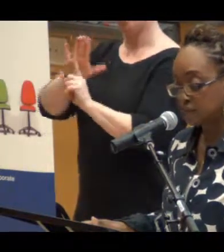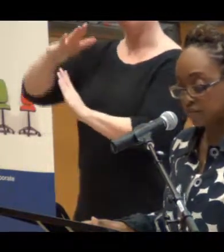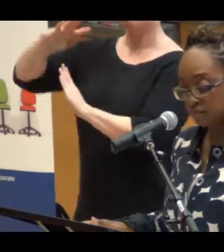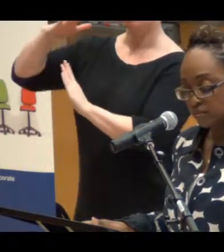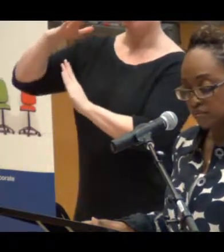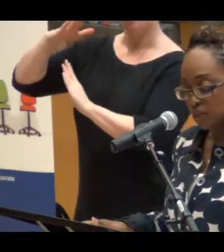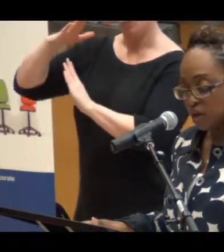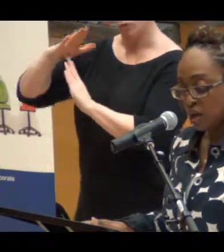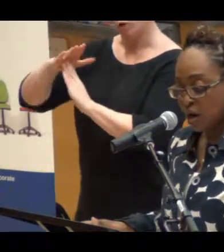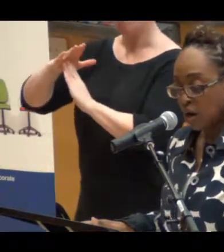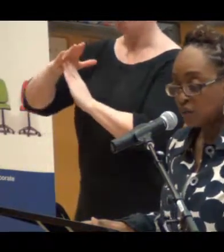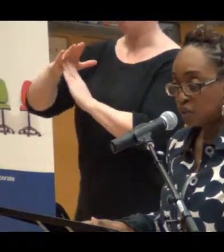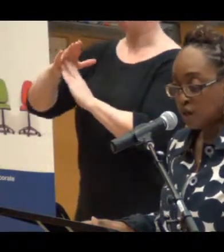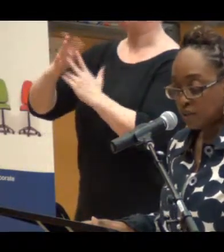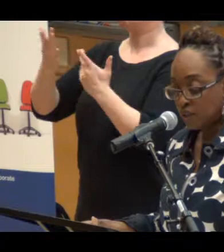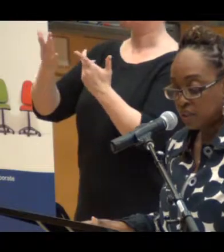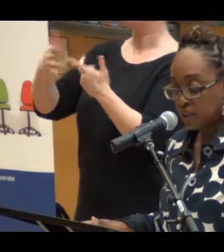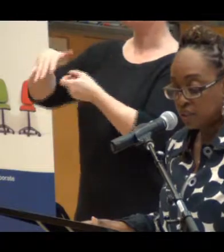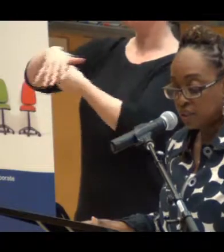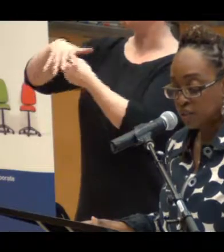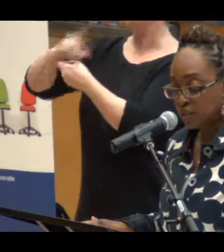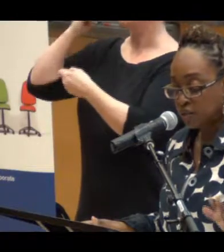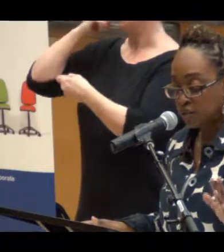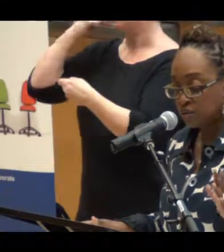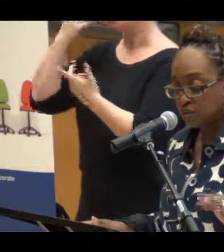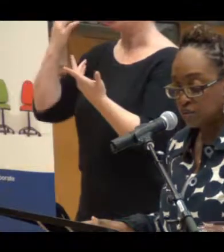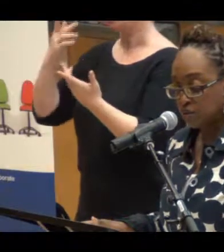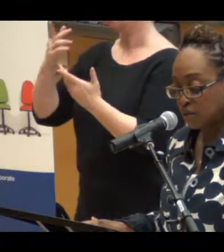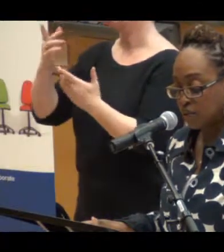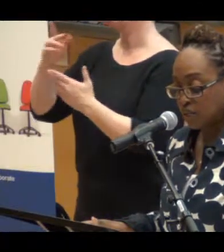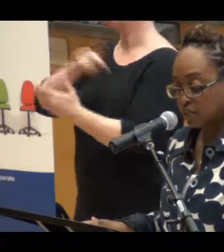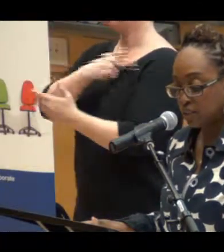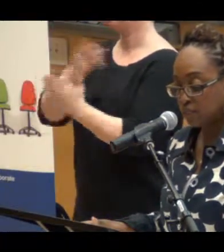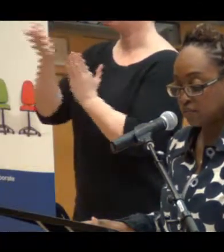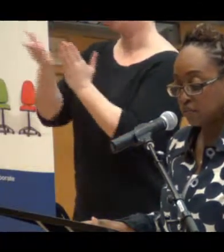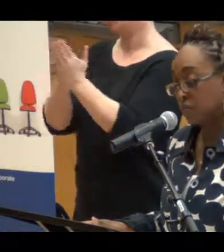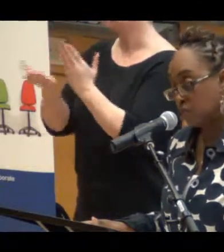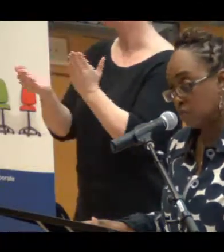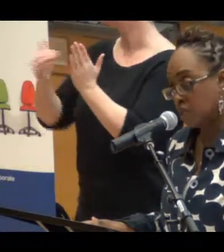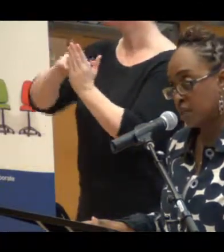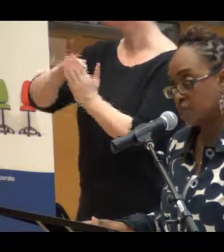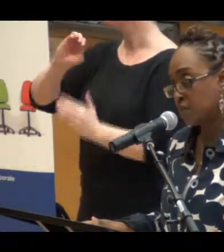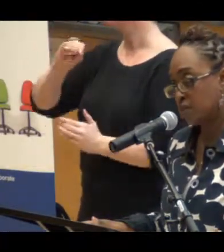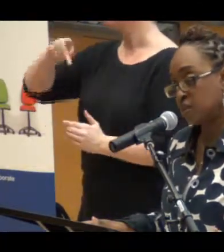service. Our job at the Ontario OPS is